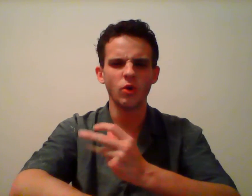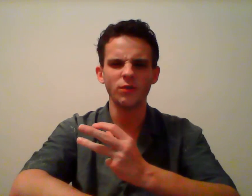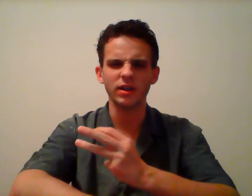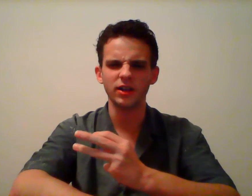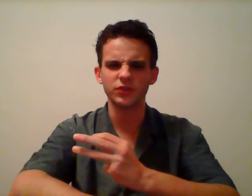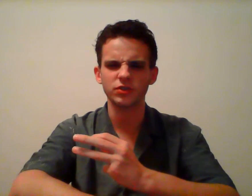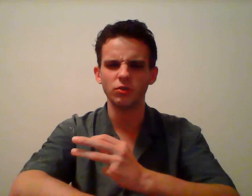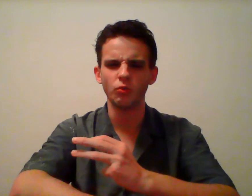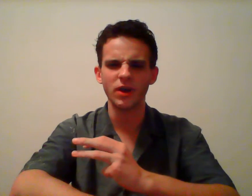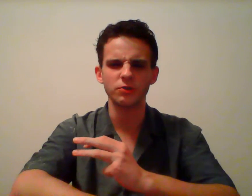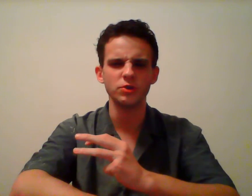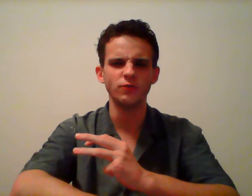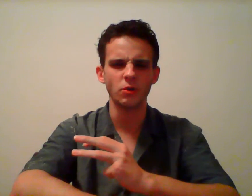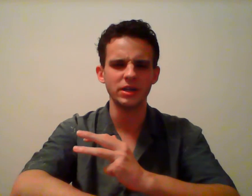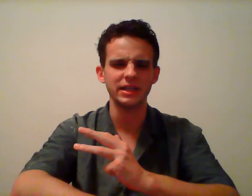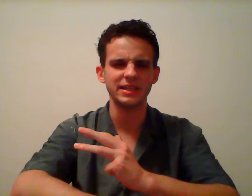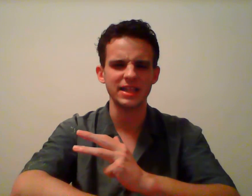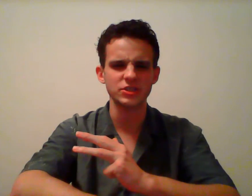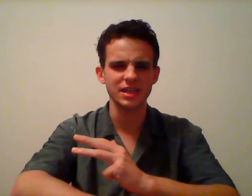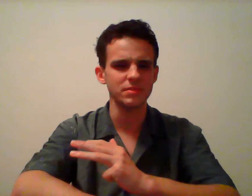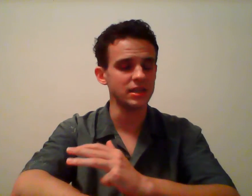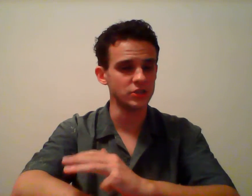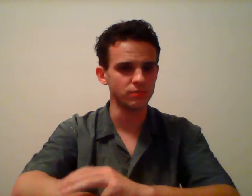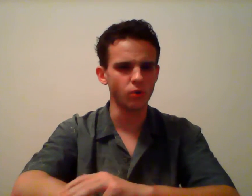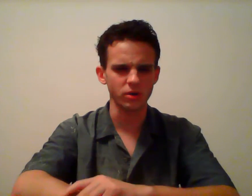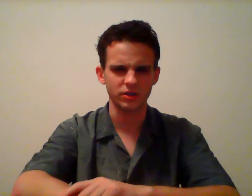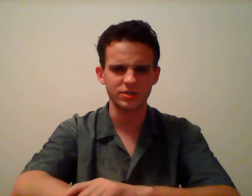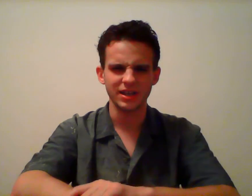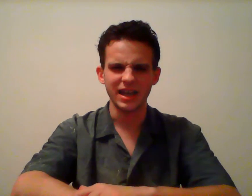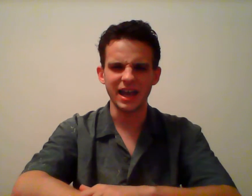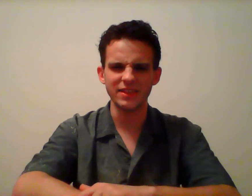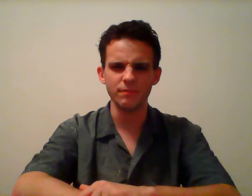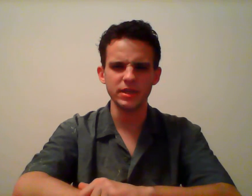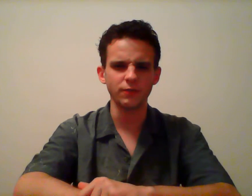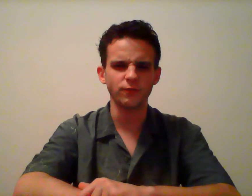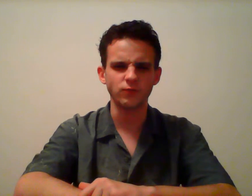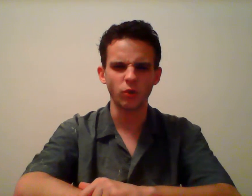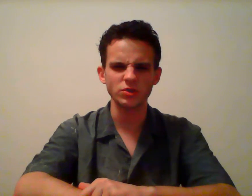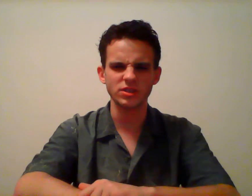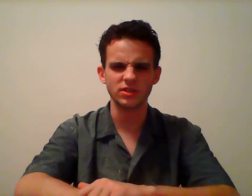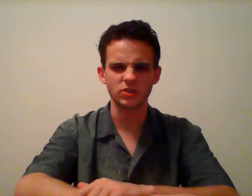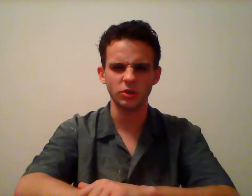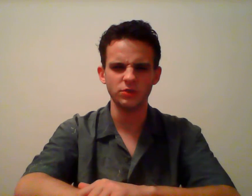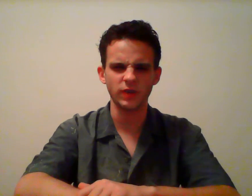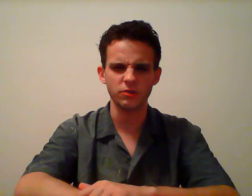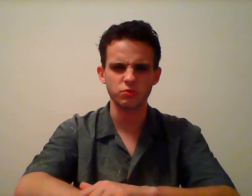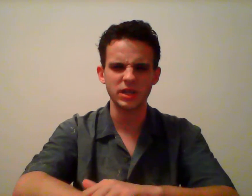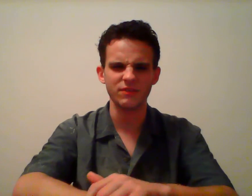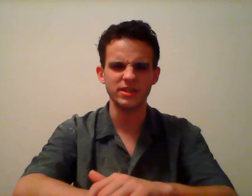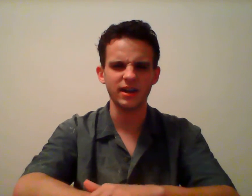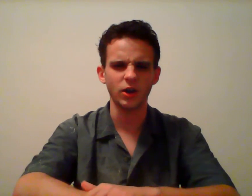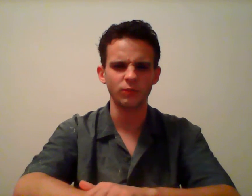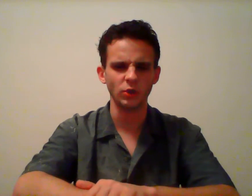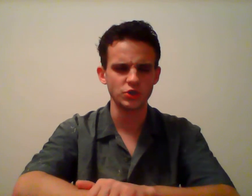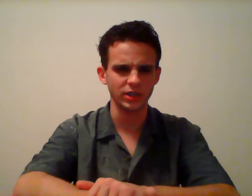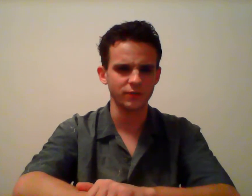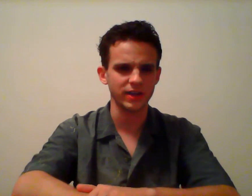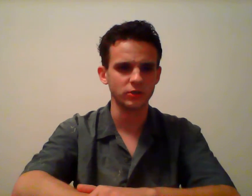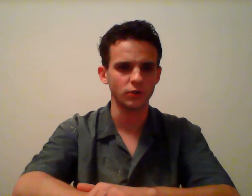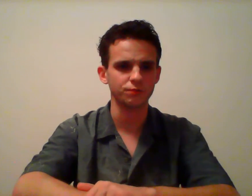whoever else, whether you voted against them is important. And that being forced to disclose votes would have a net harmful chilling effect on